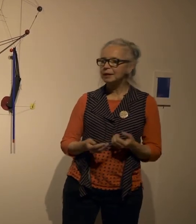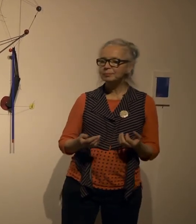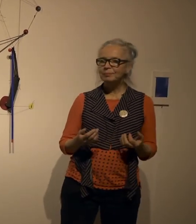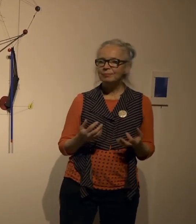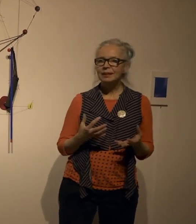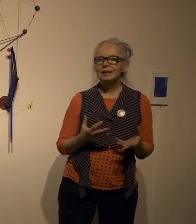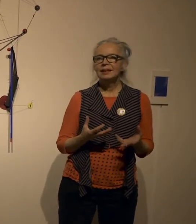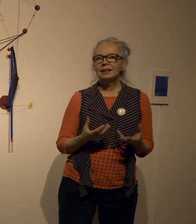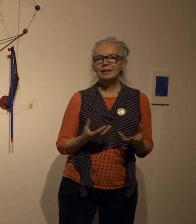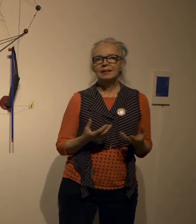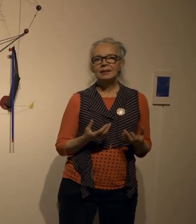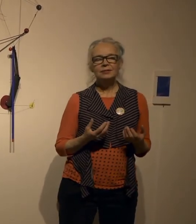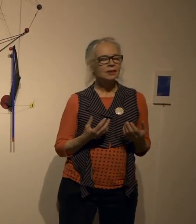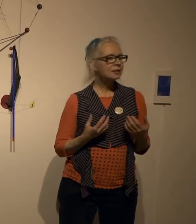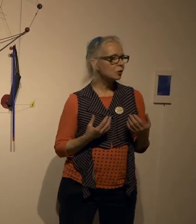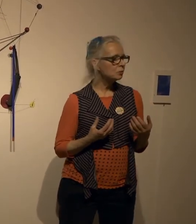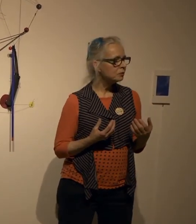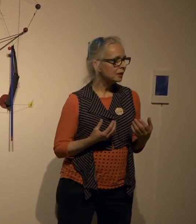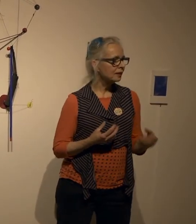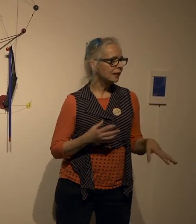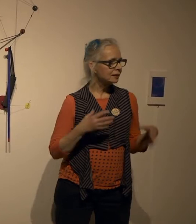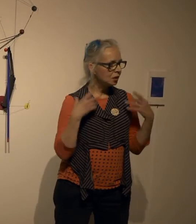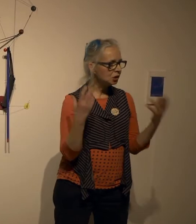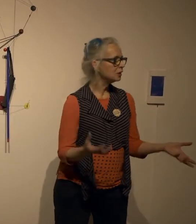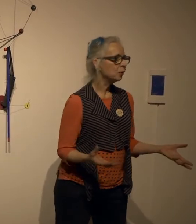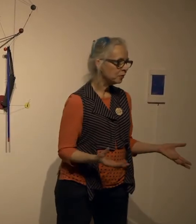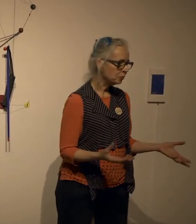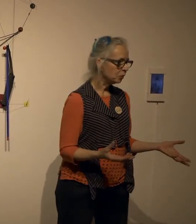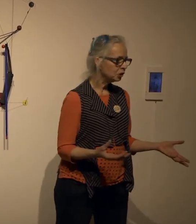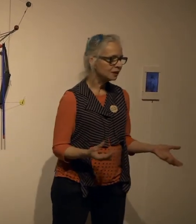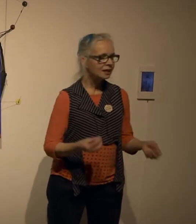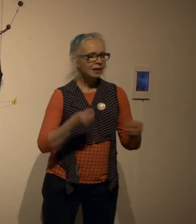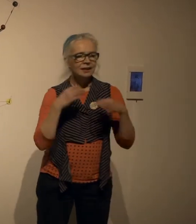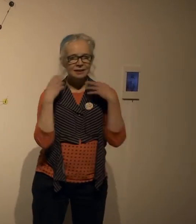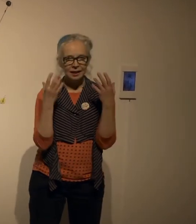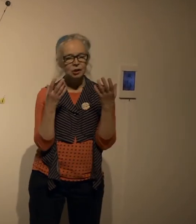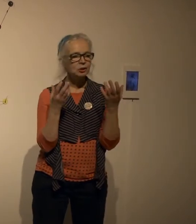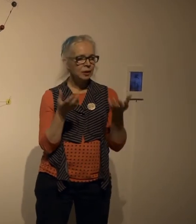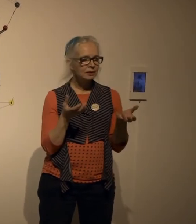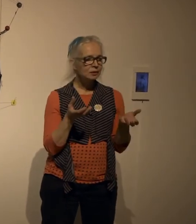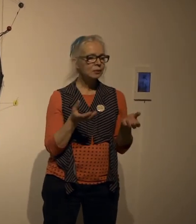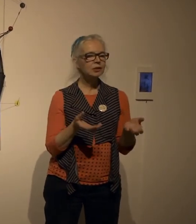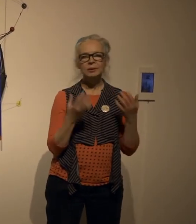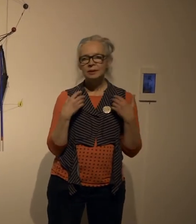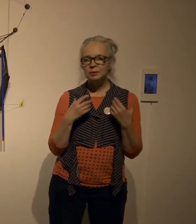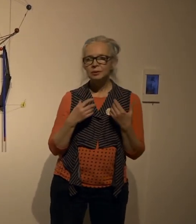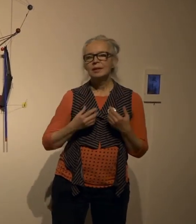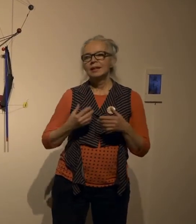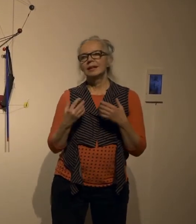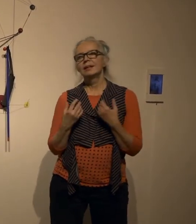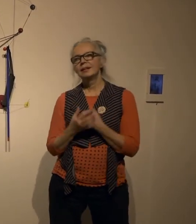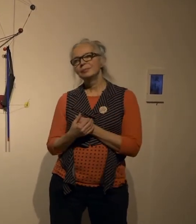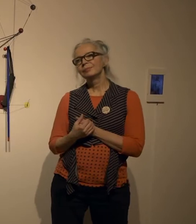I find it so moving that it's not just going through motion it's actually trying to enter into